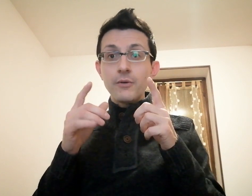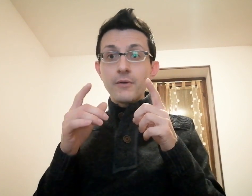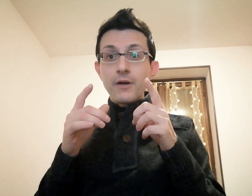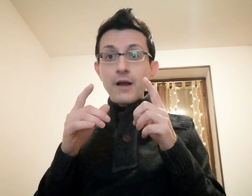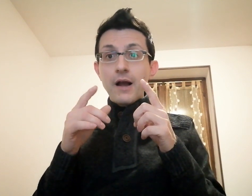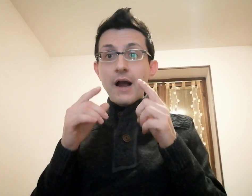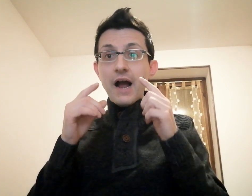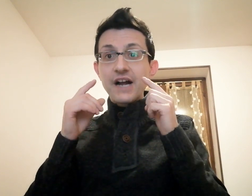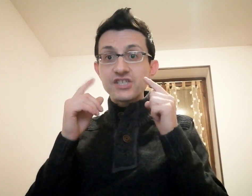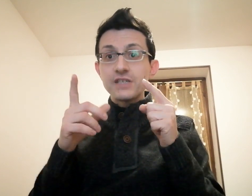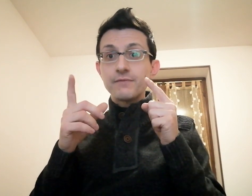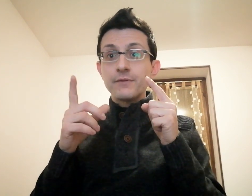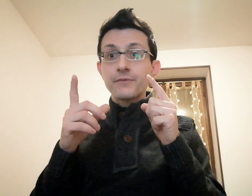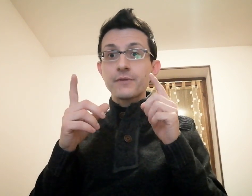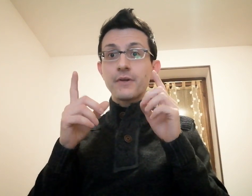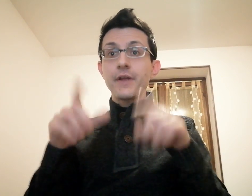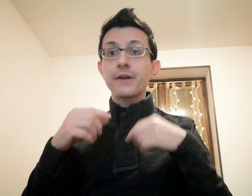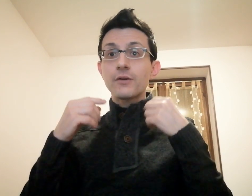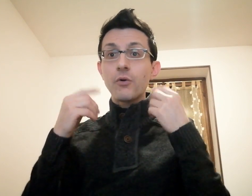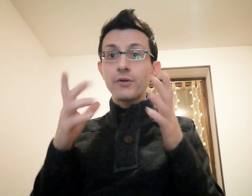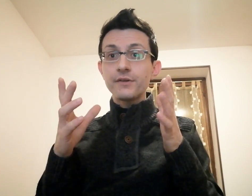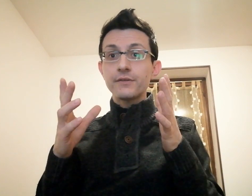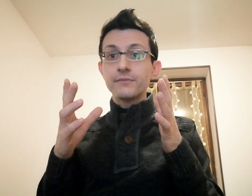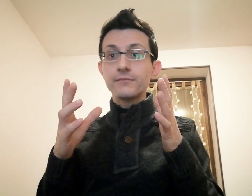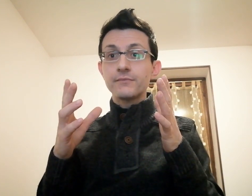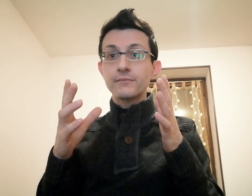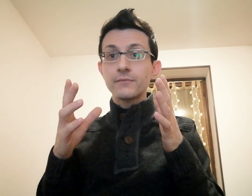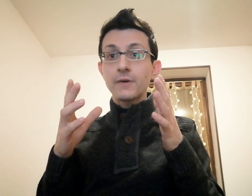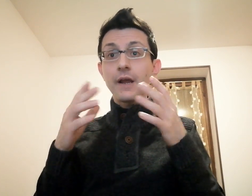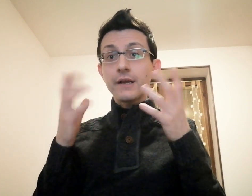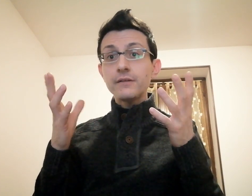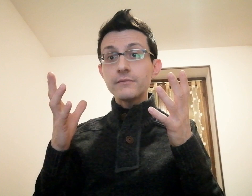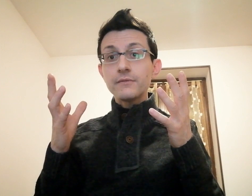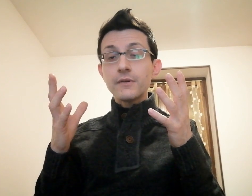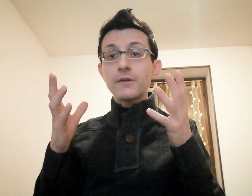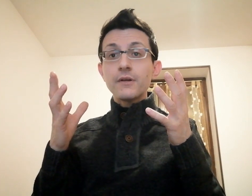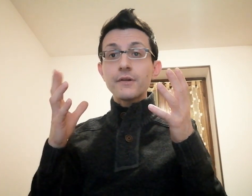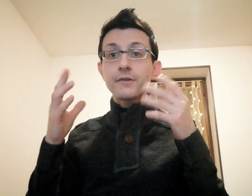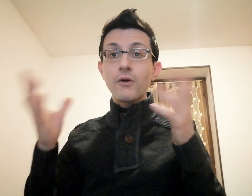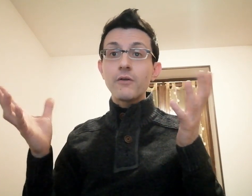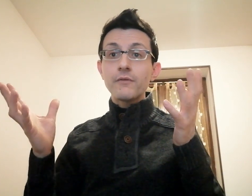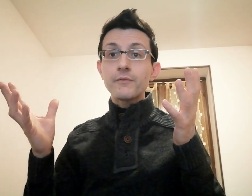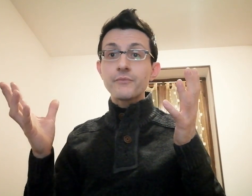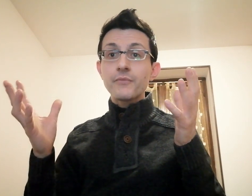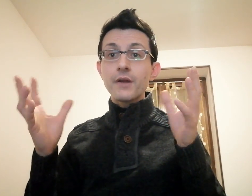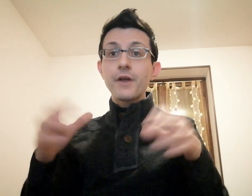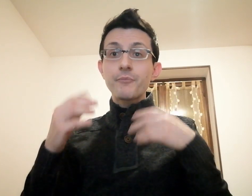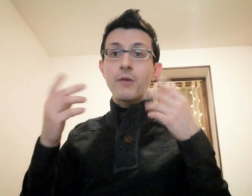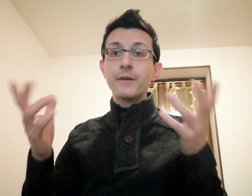to achieve their goals and solve their problem.